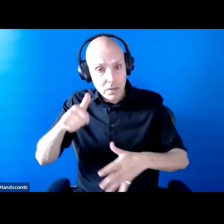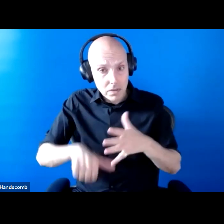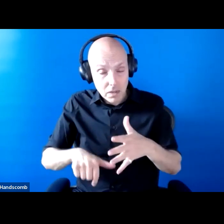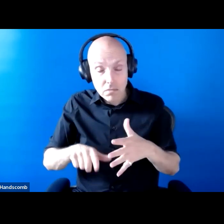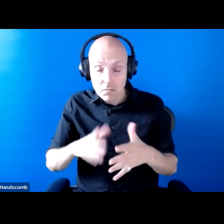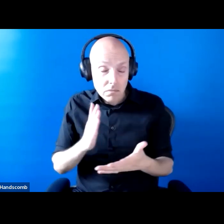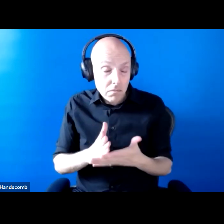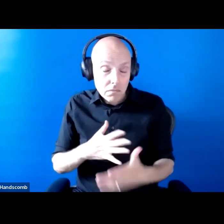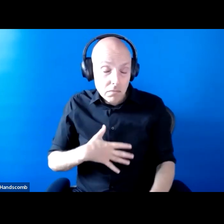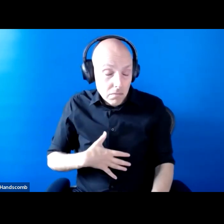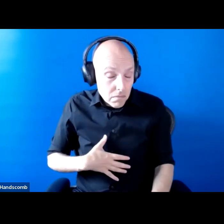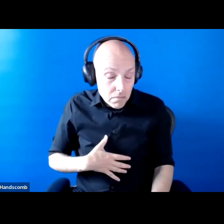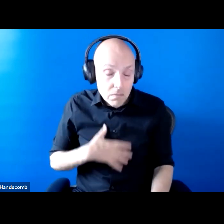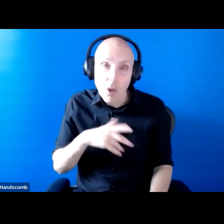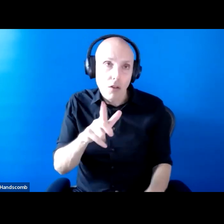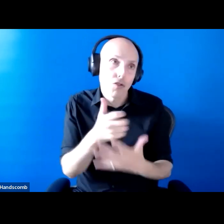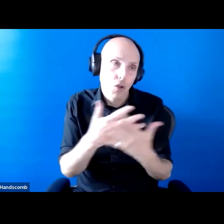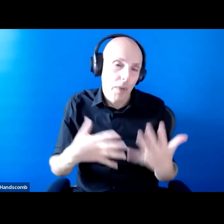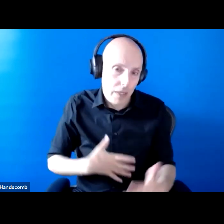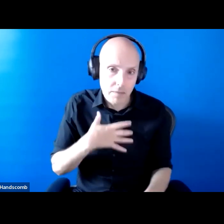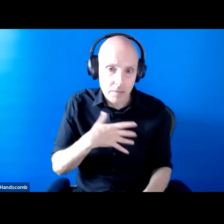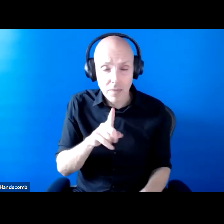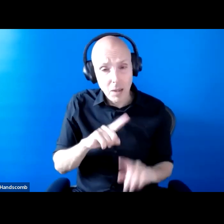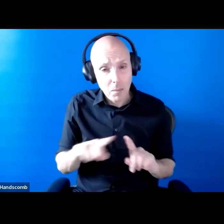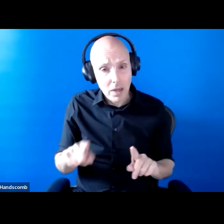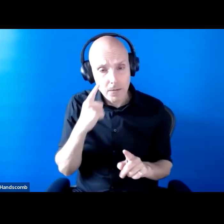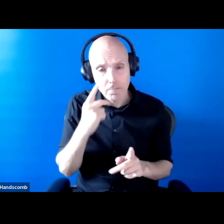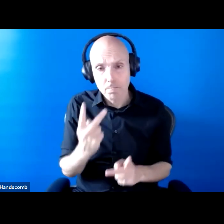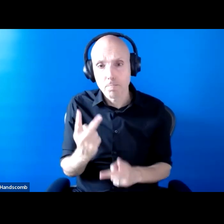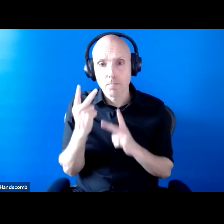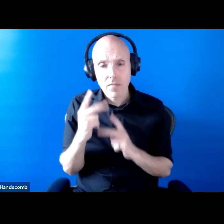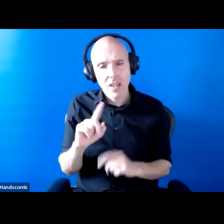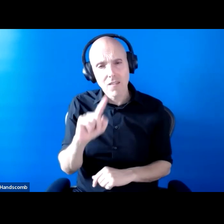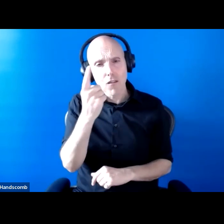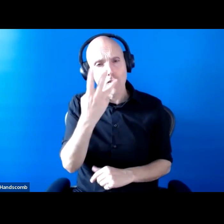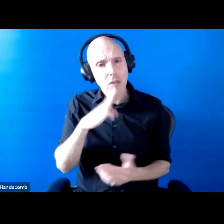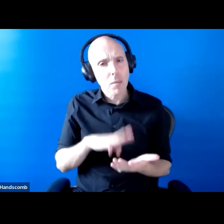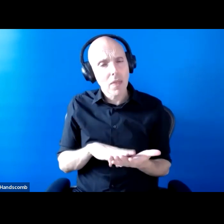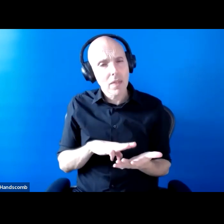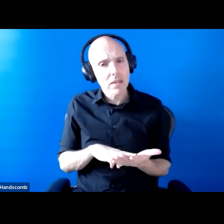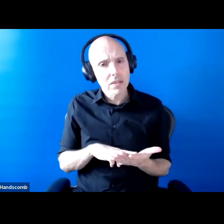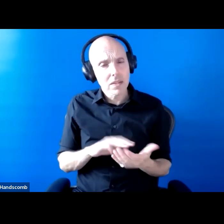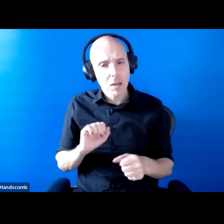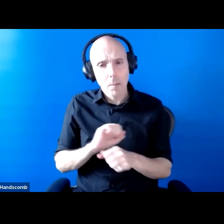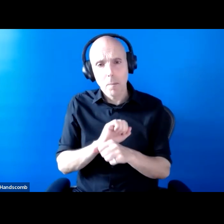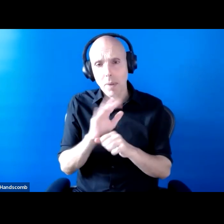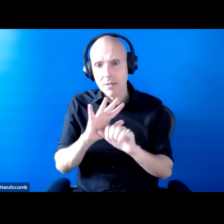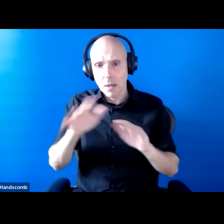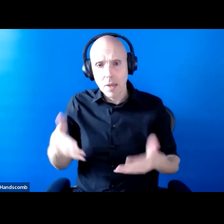There's so many shocking things. I look back to that first three months of the pandemic and so, so